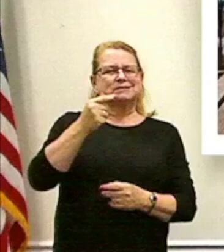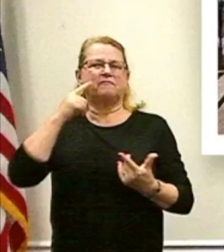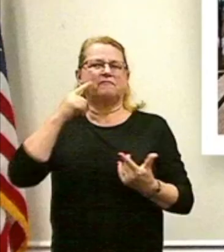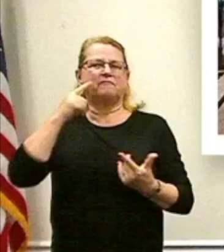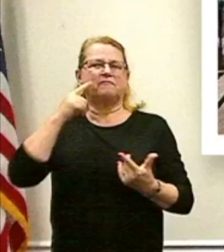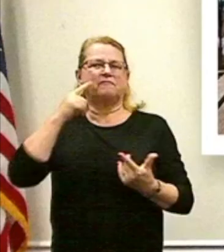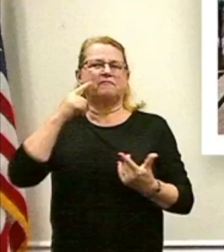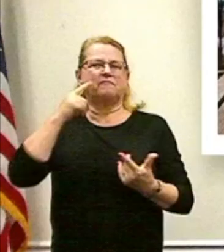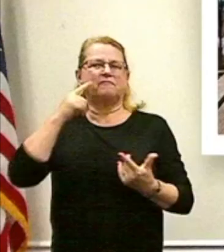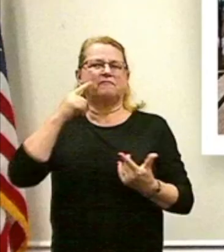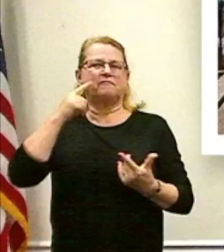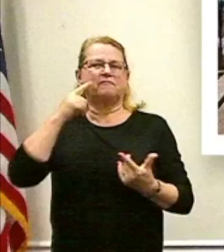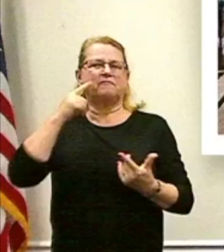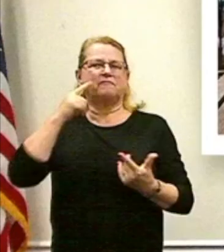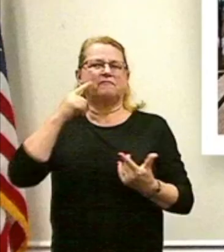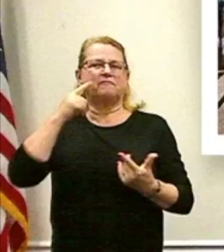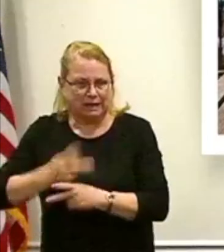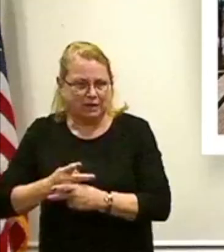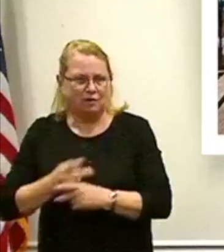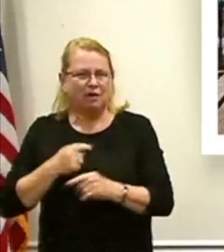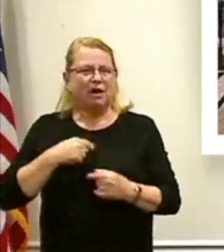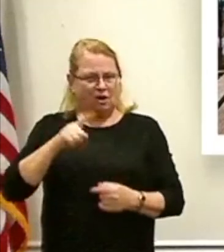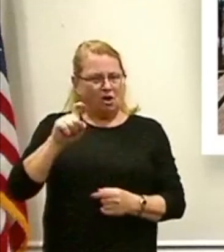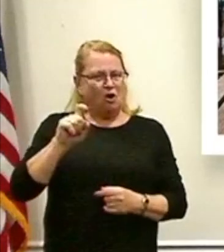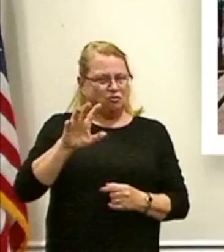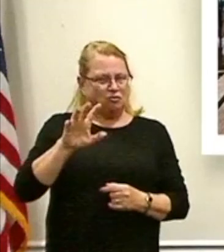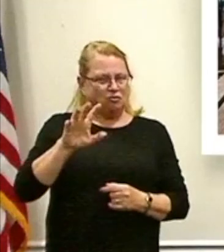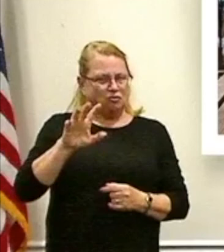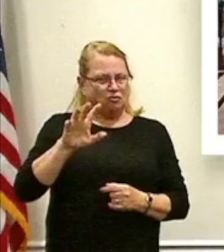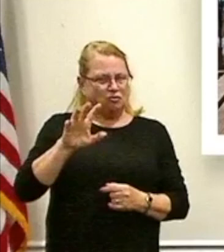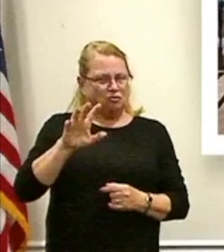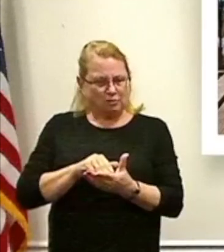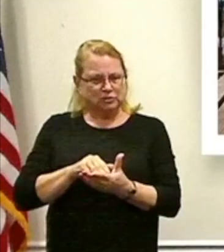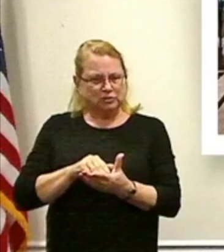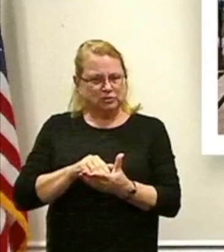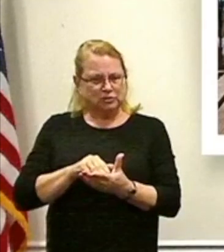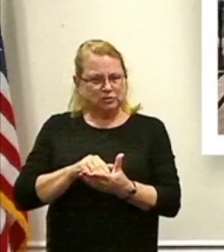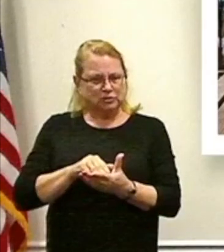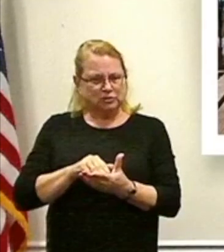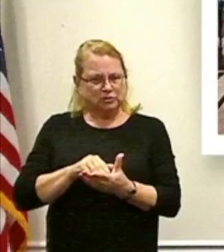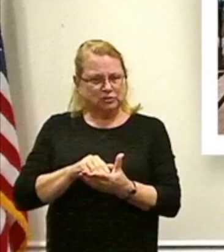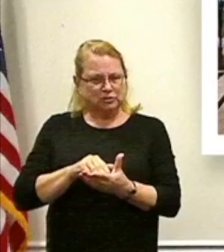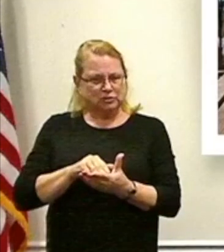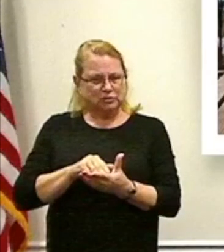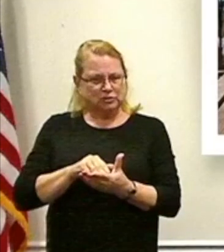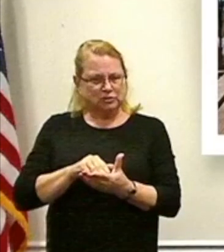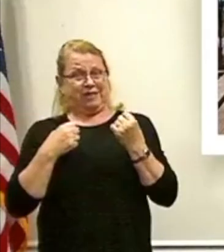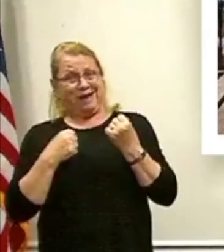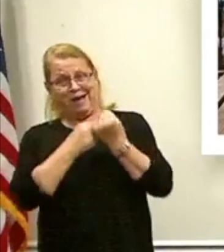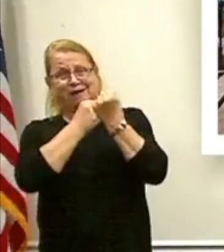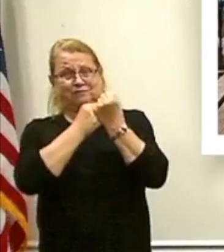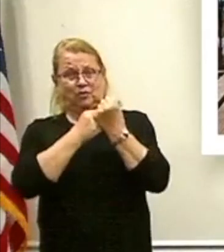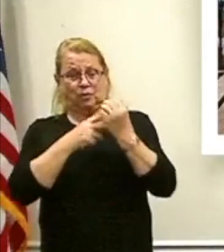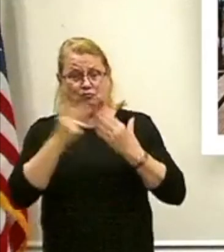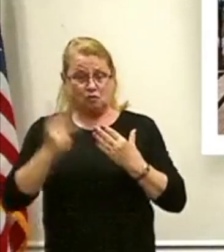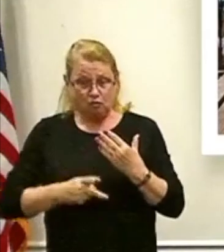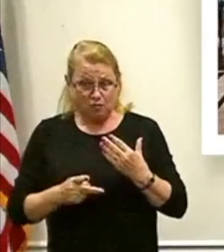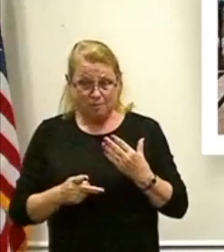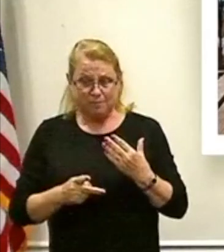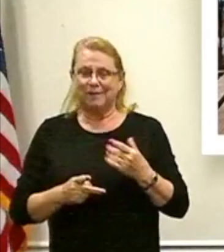and, as I mentioned, a $150,000 commitment to the Youth Advocate Program, which works to